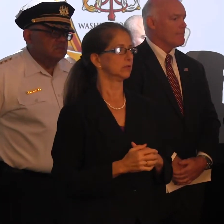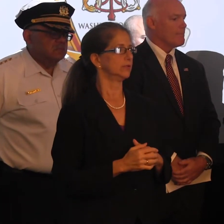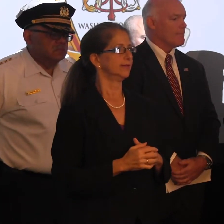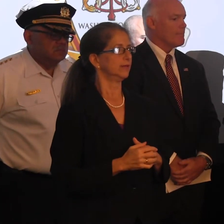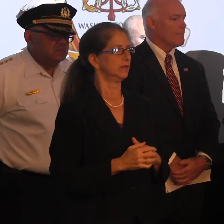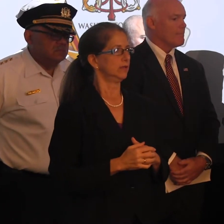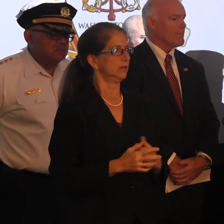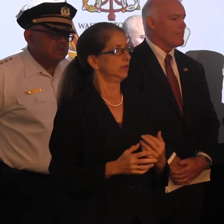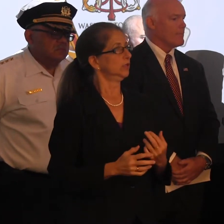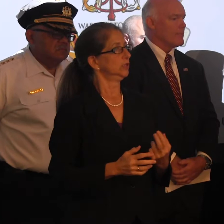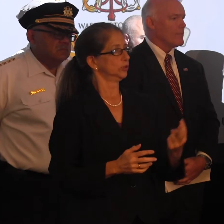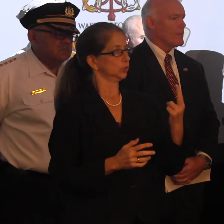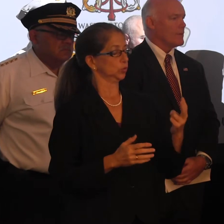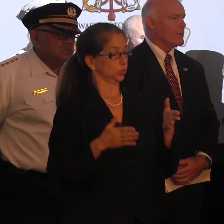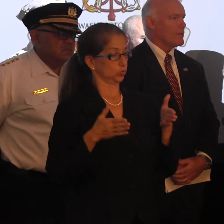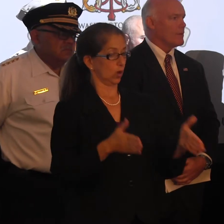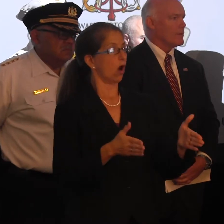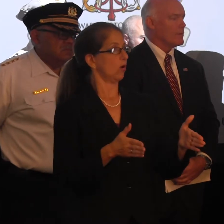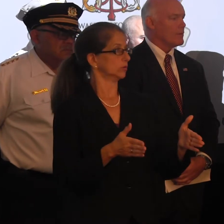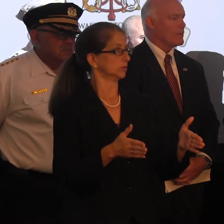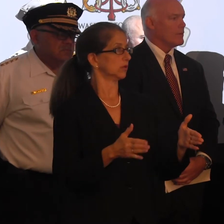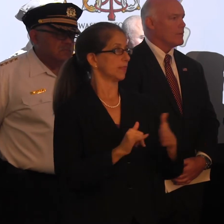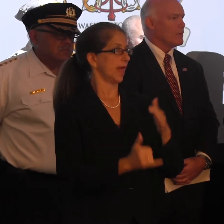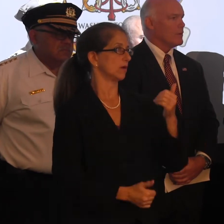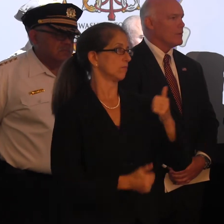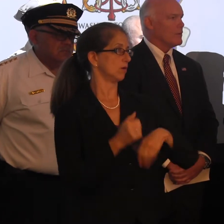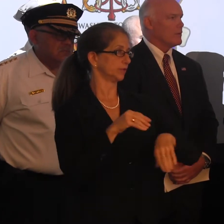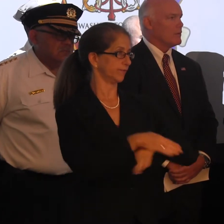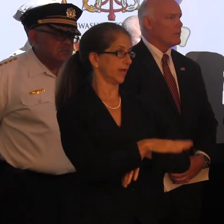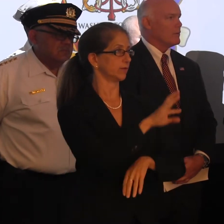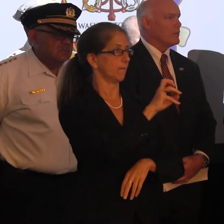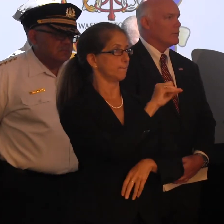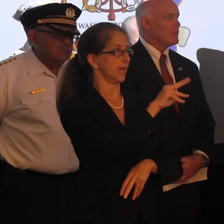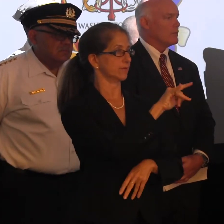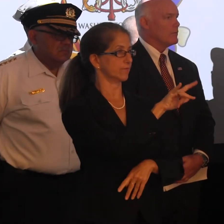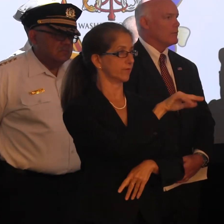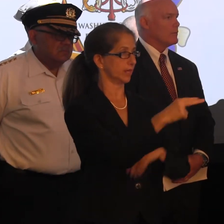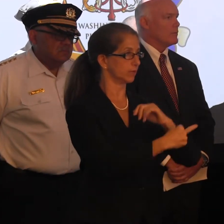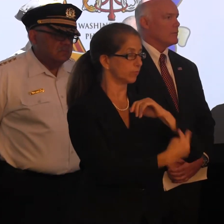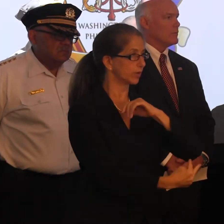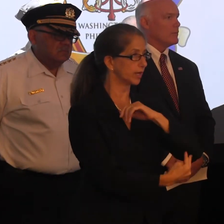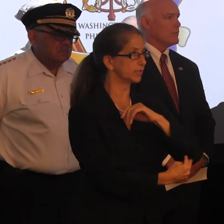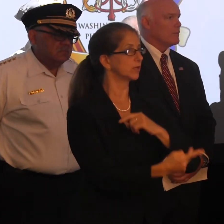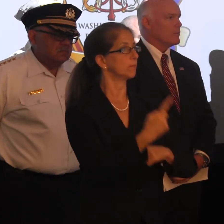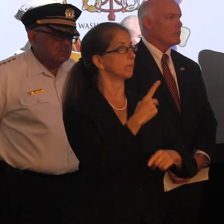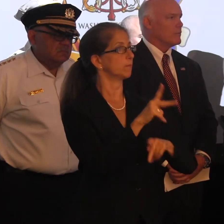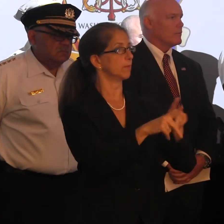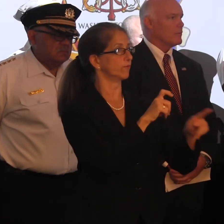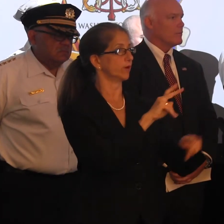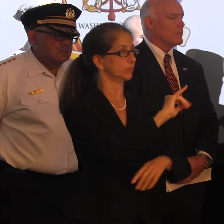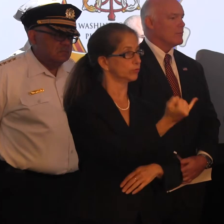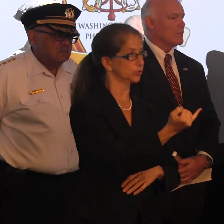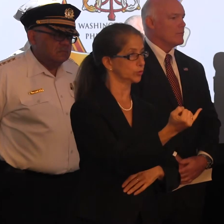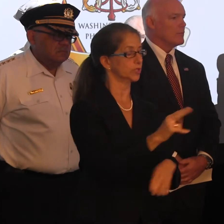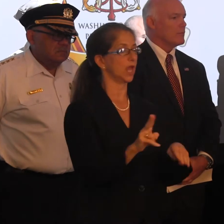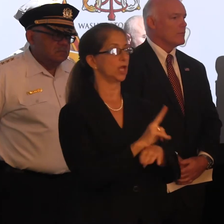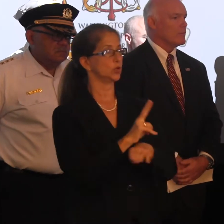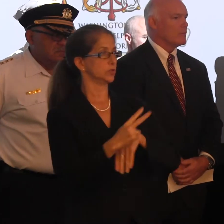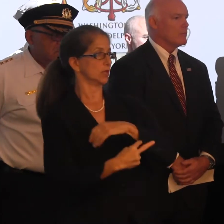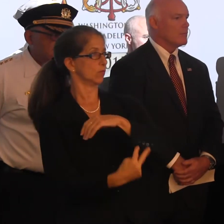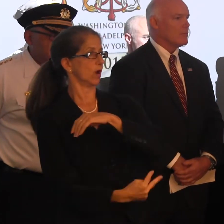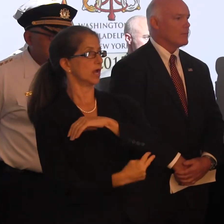the two major roads that are most affected, of course, have been Franklin Bridge for people coming over from New Jersey and using the bridge